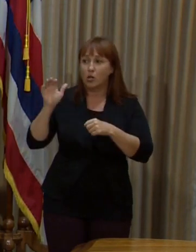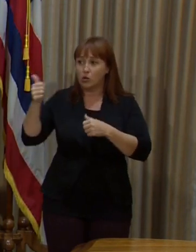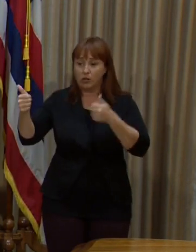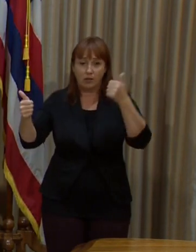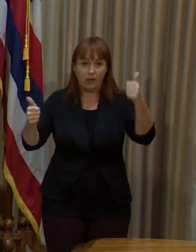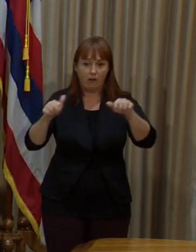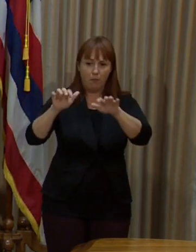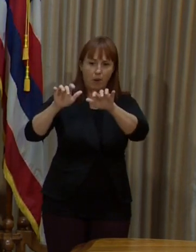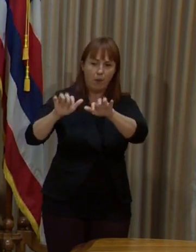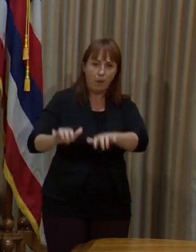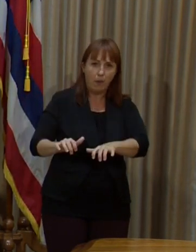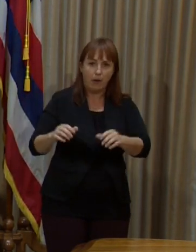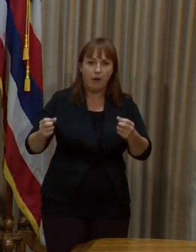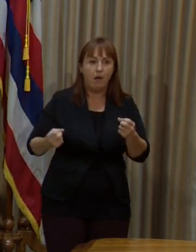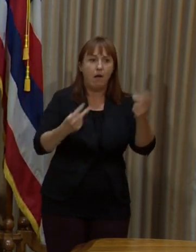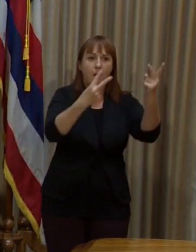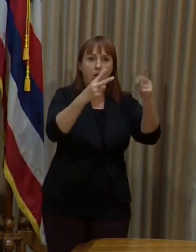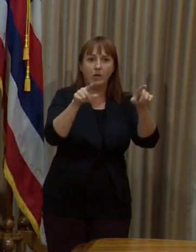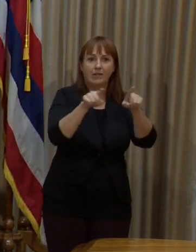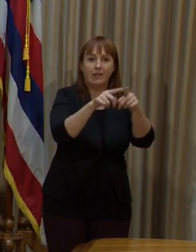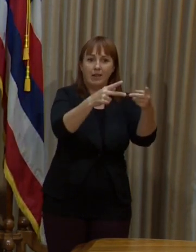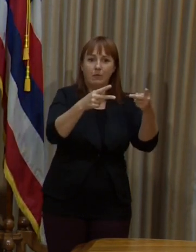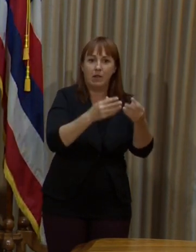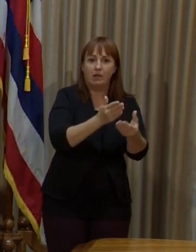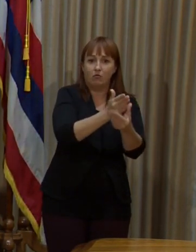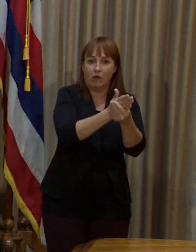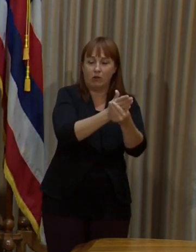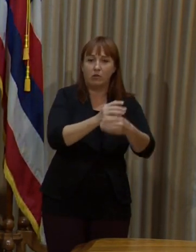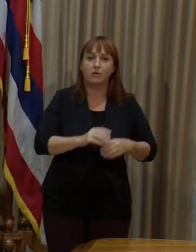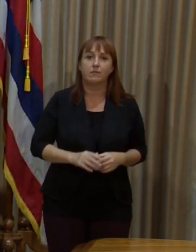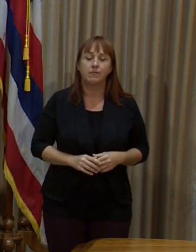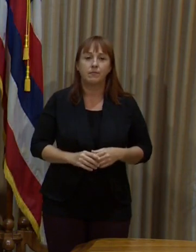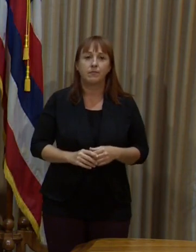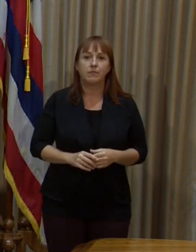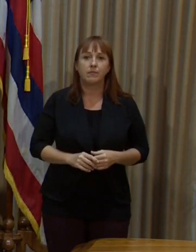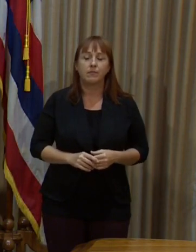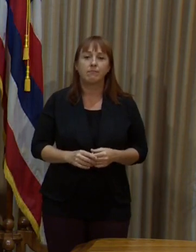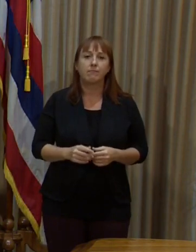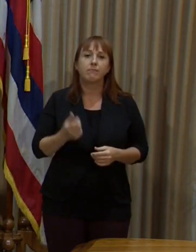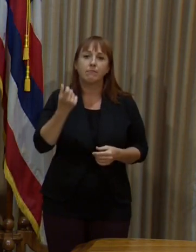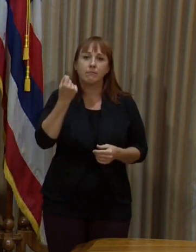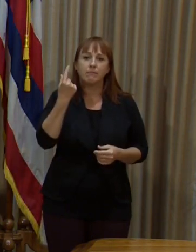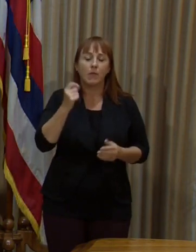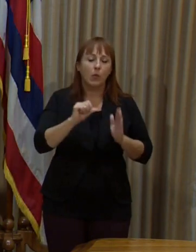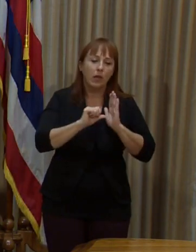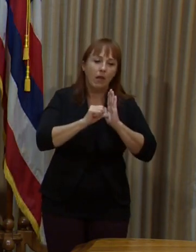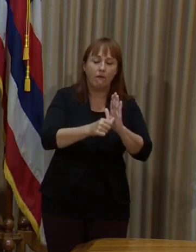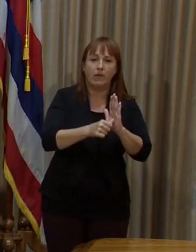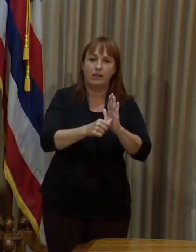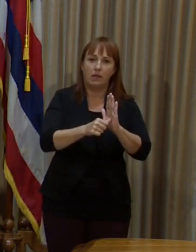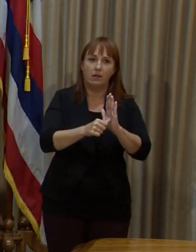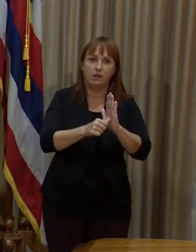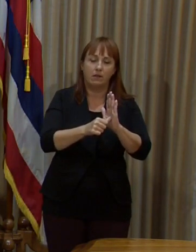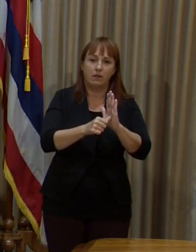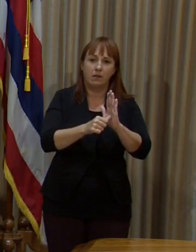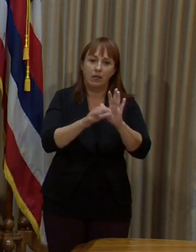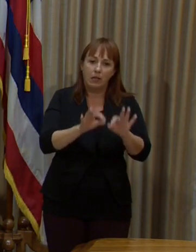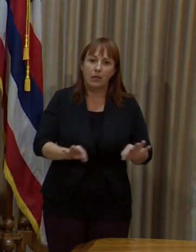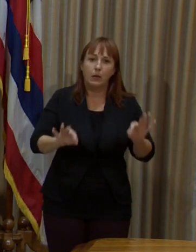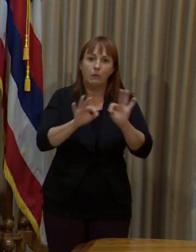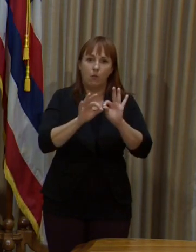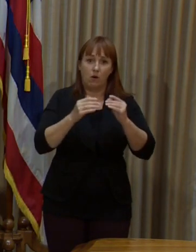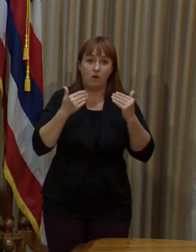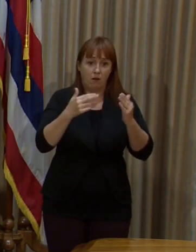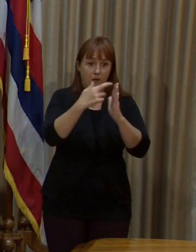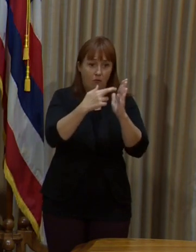data into the vaccination records. But clearly, we emphasize registering